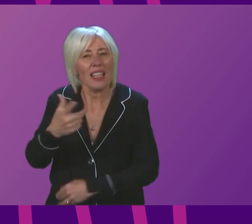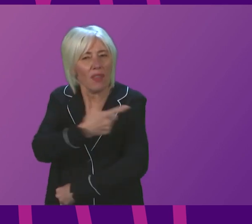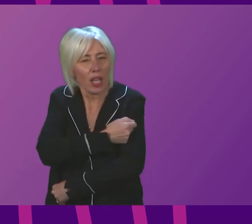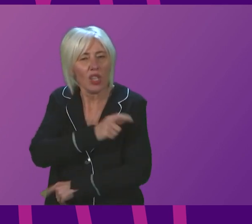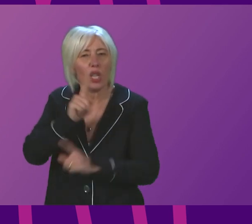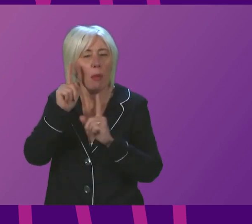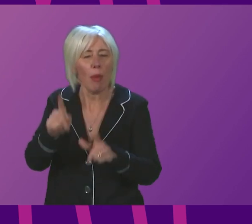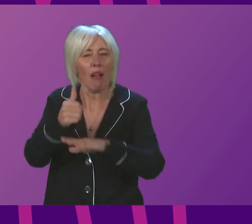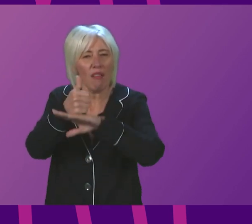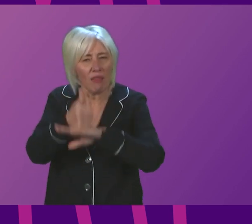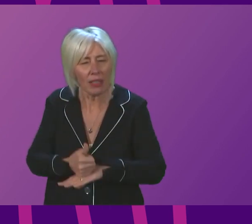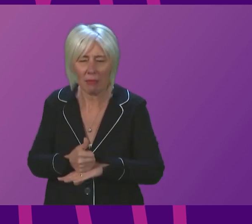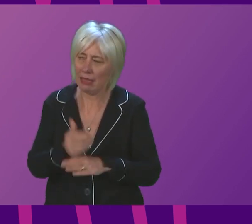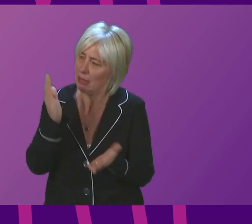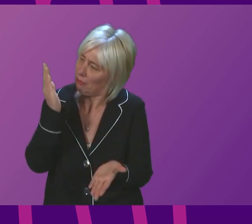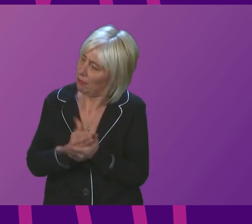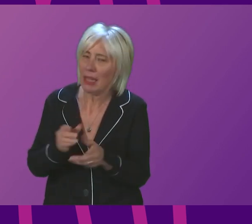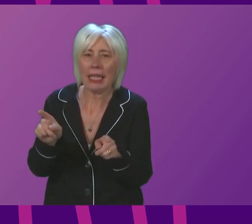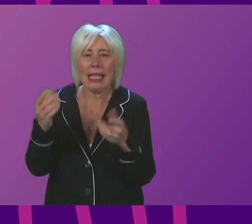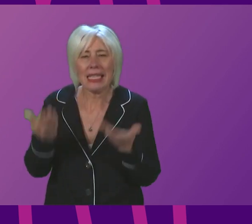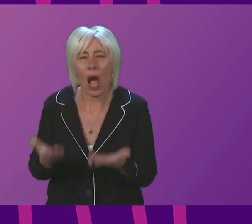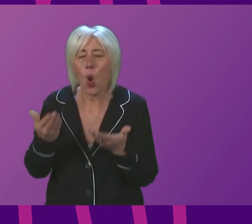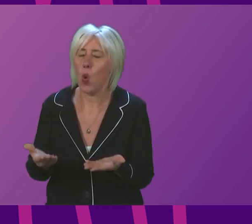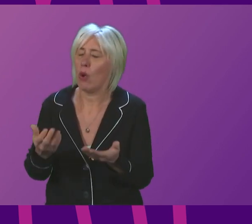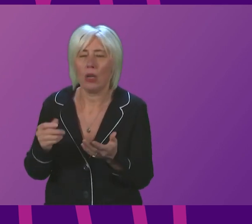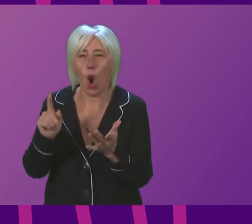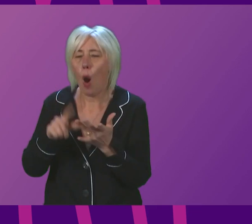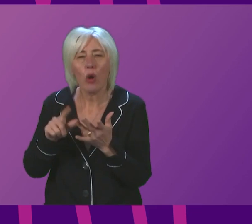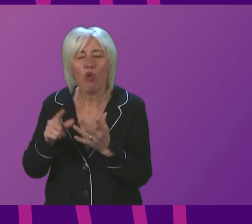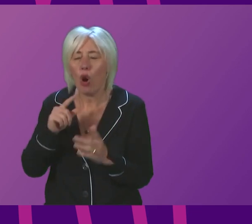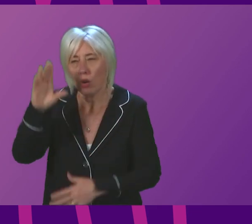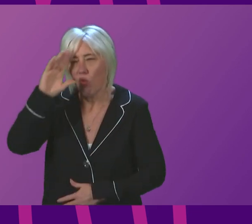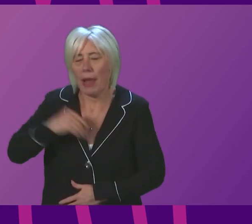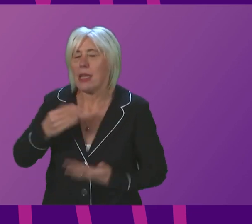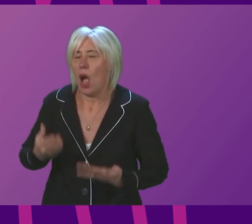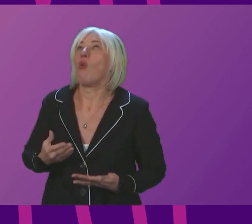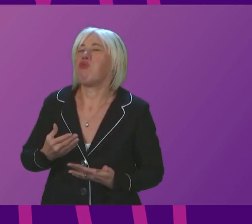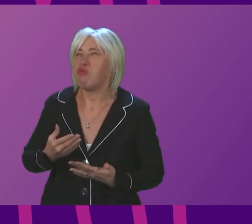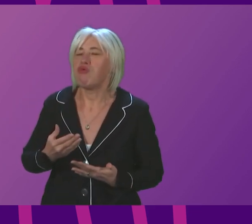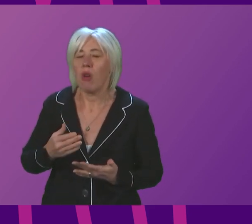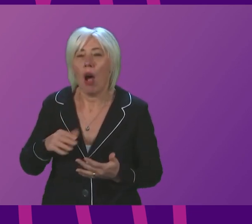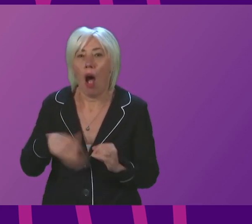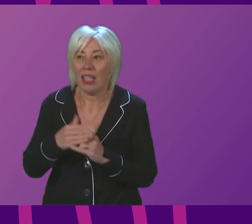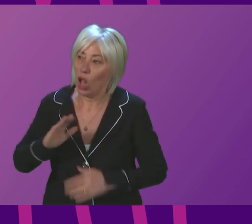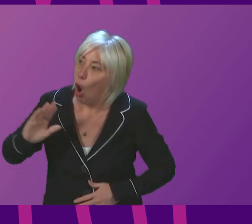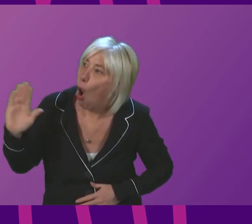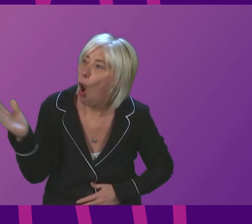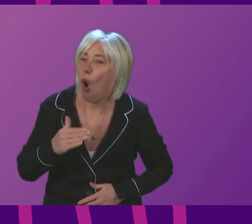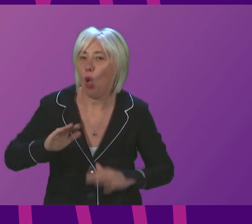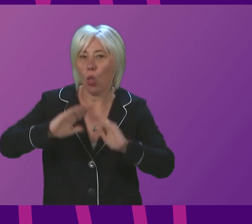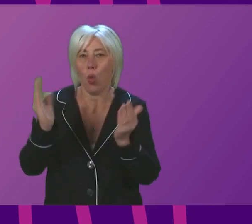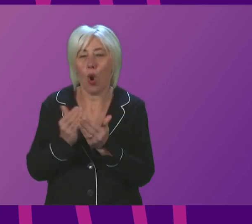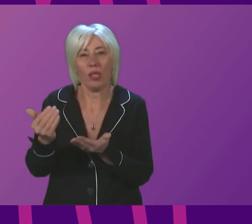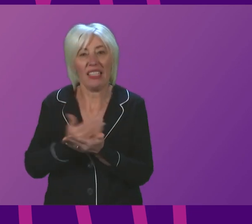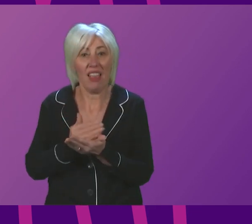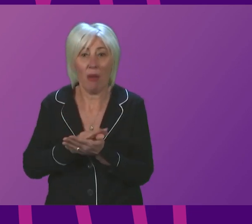fundamentally the case as Omicron is reminding us that until everybody across the world is safe, none of us are truly